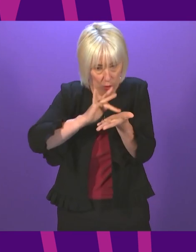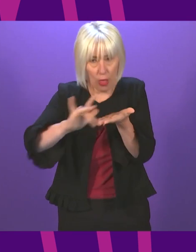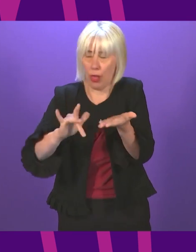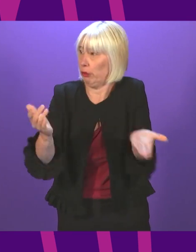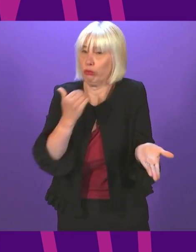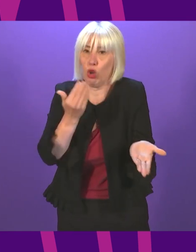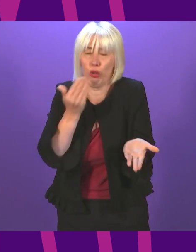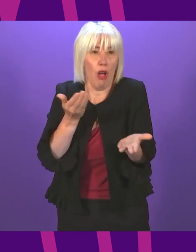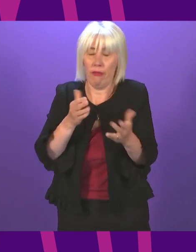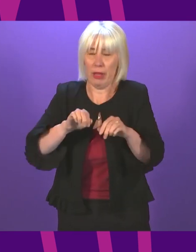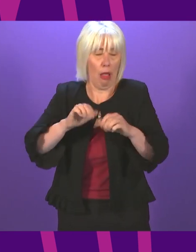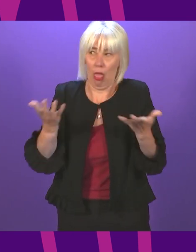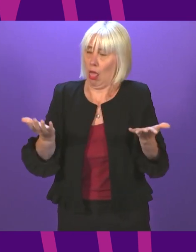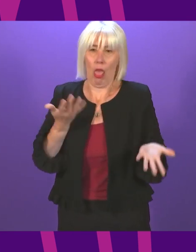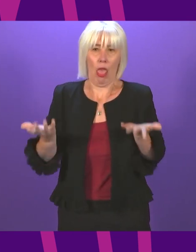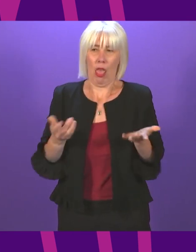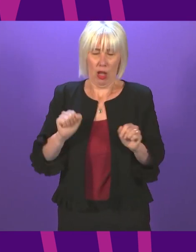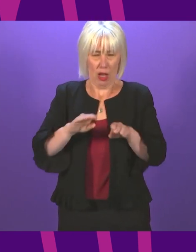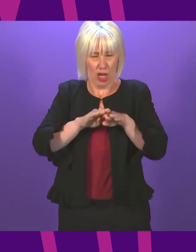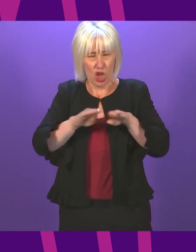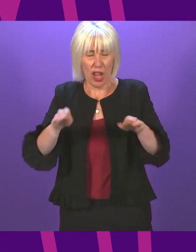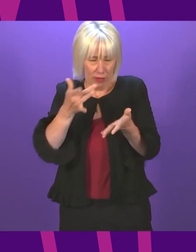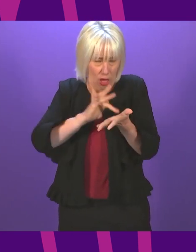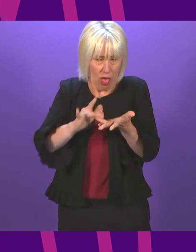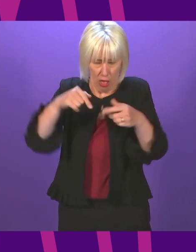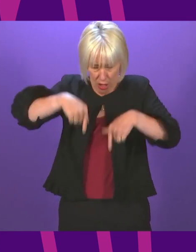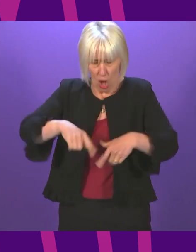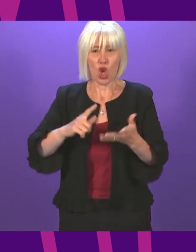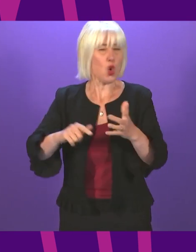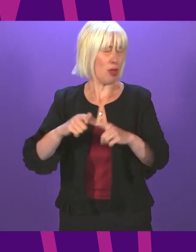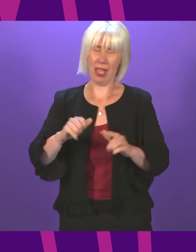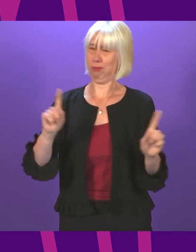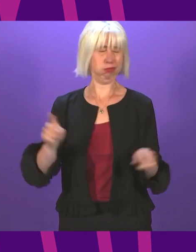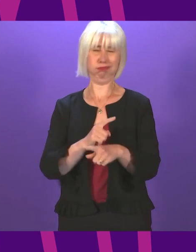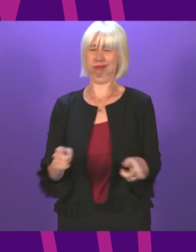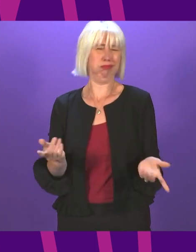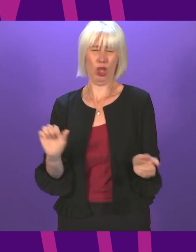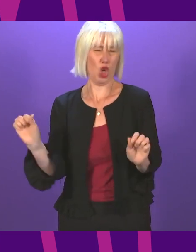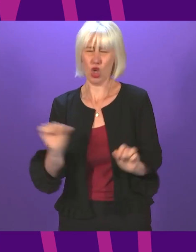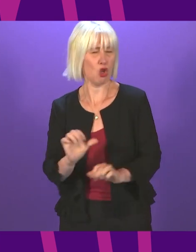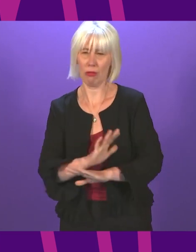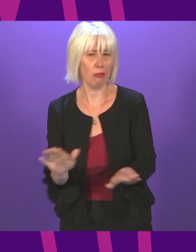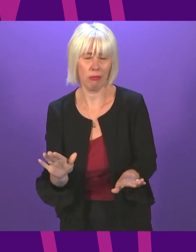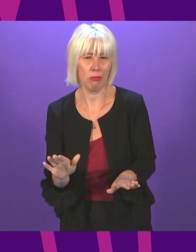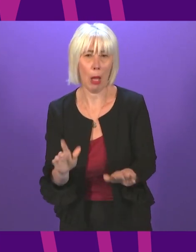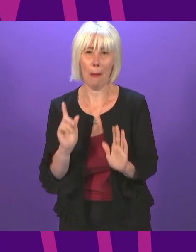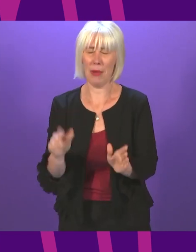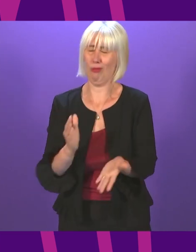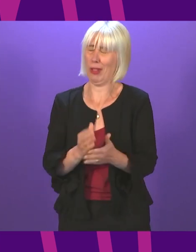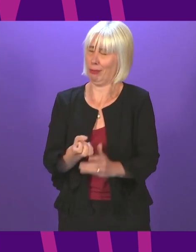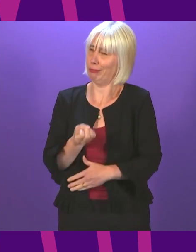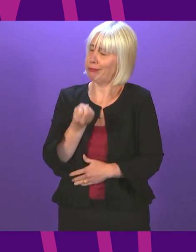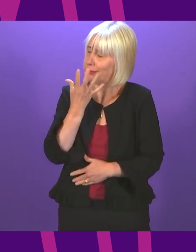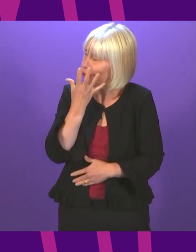that should be unthinkable in a country like the UK, and which are, make no mistake, a direct and shameful